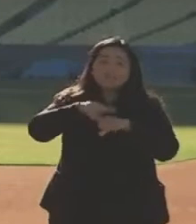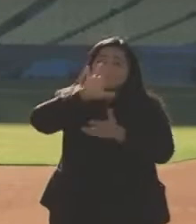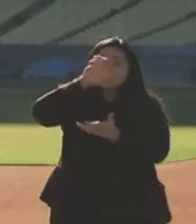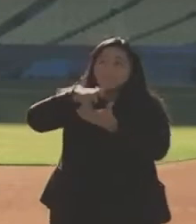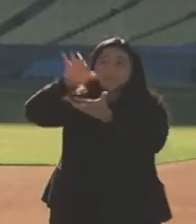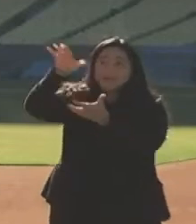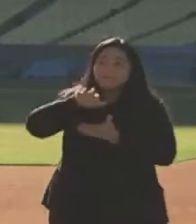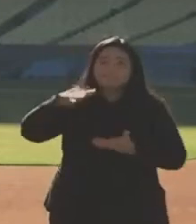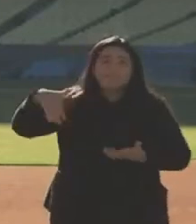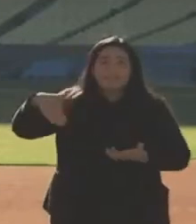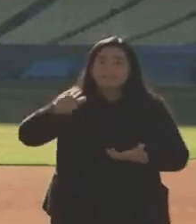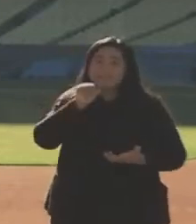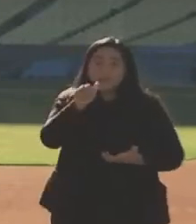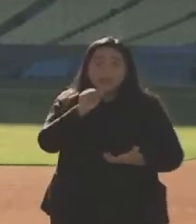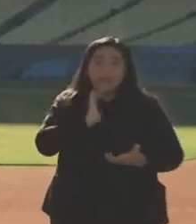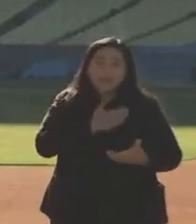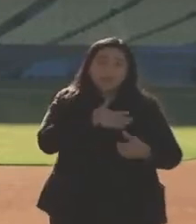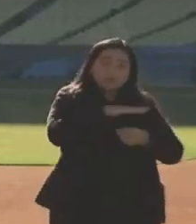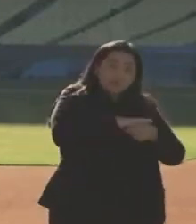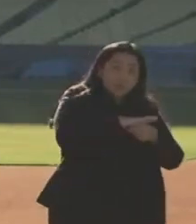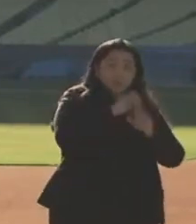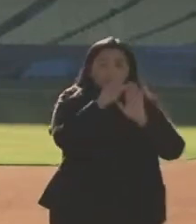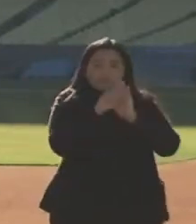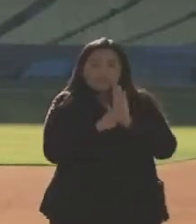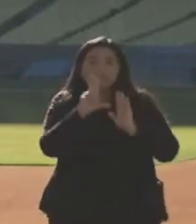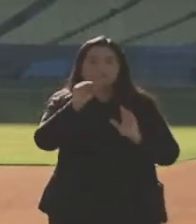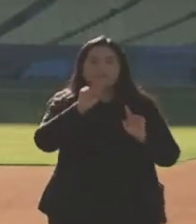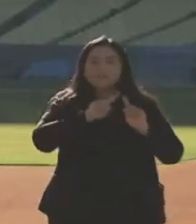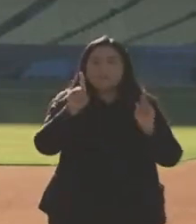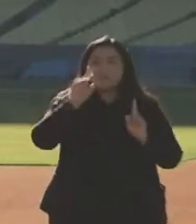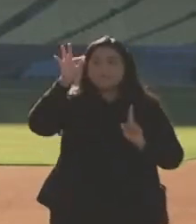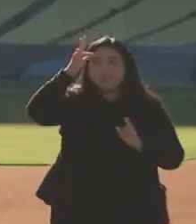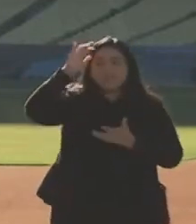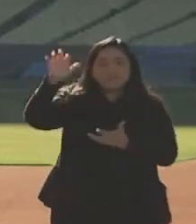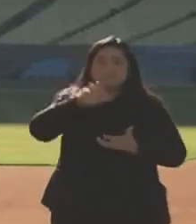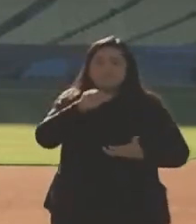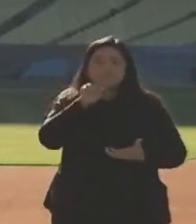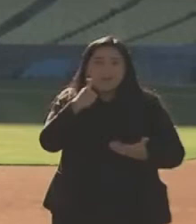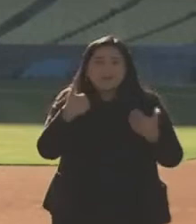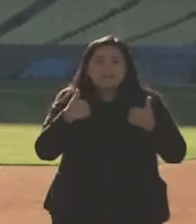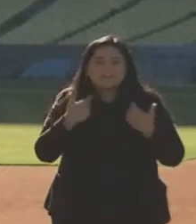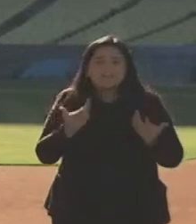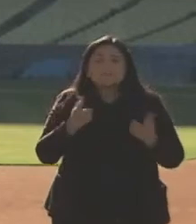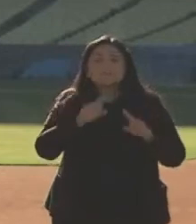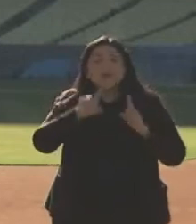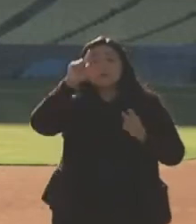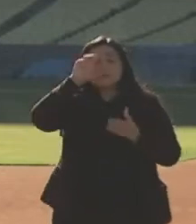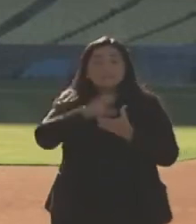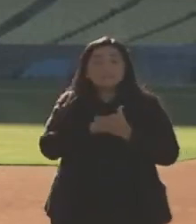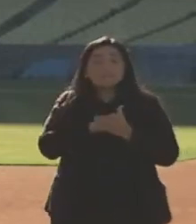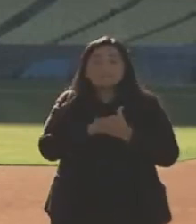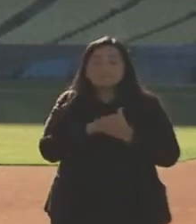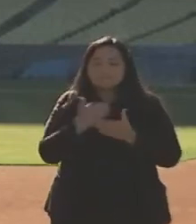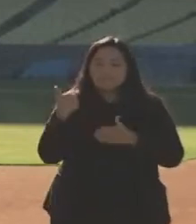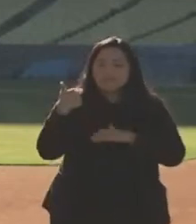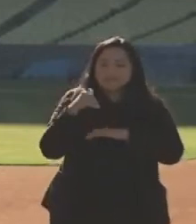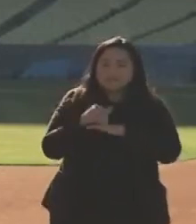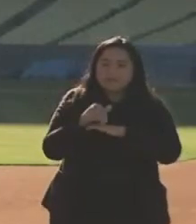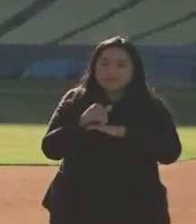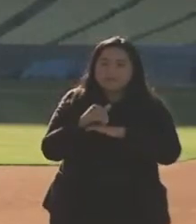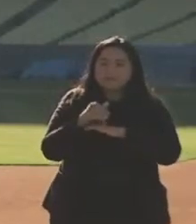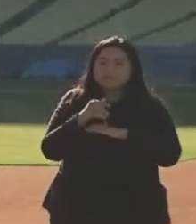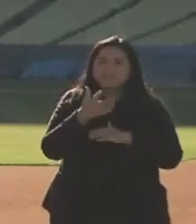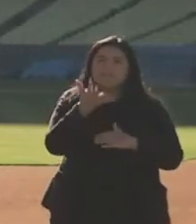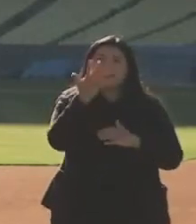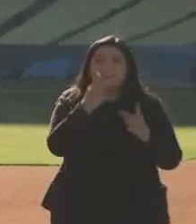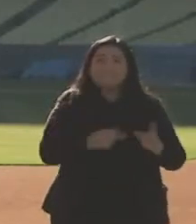here locally. We simply don't have the supply coming in, but we do believe that those, what I was told last night is with those five sites, each one of